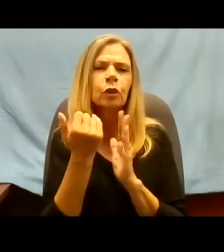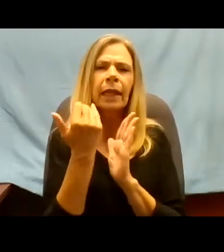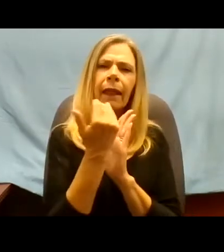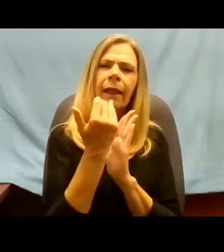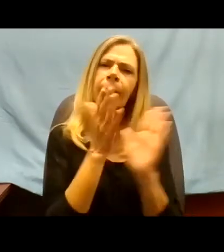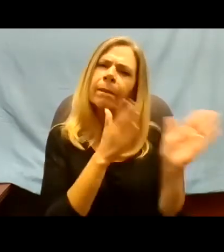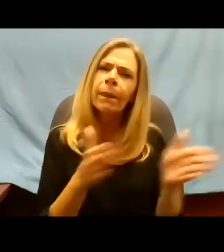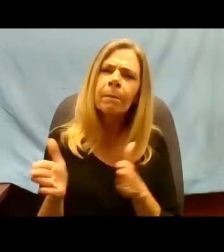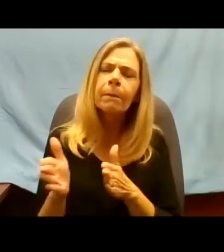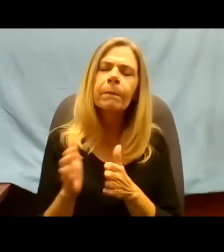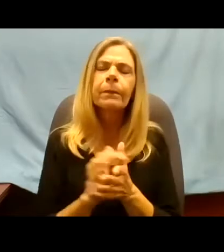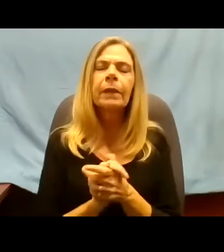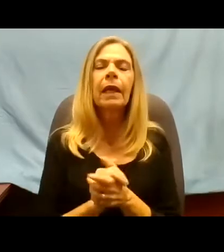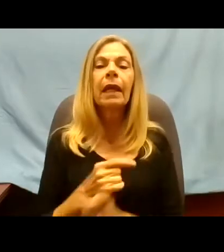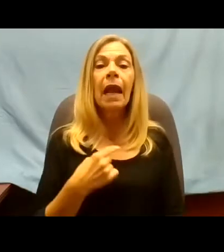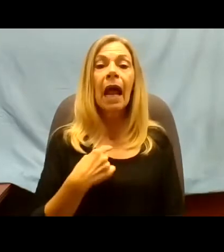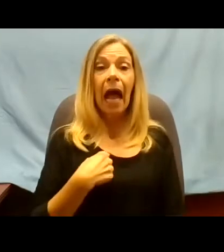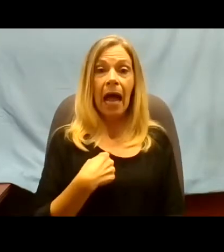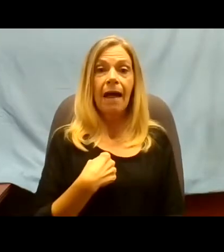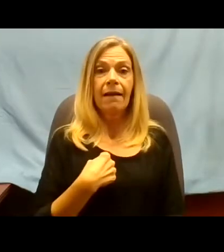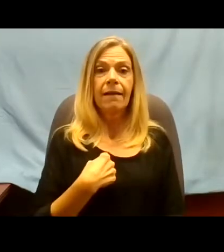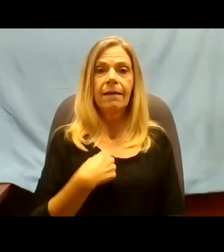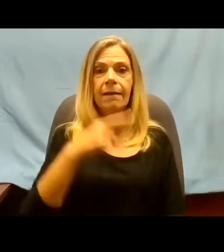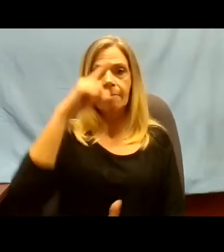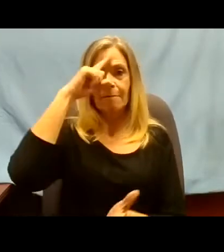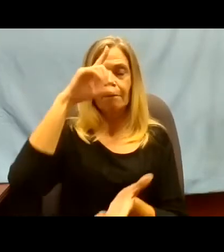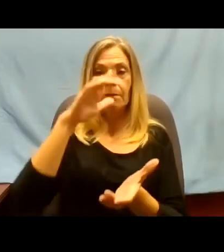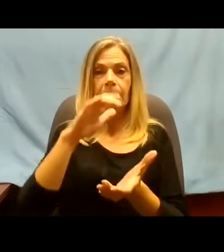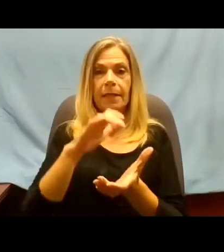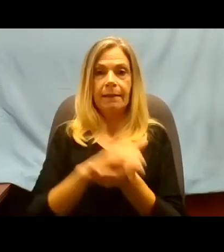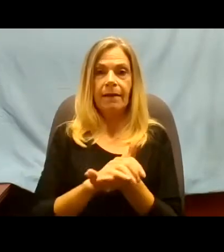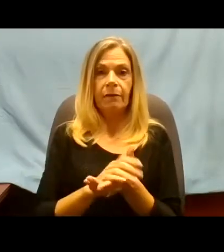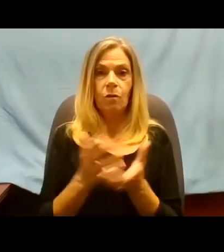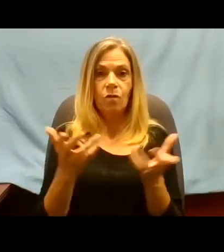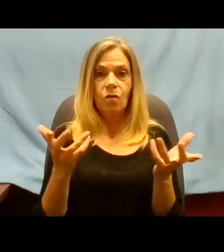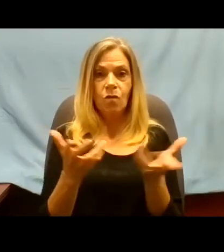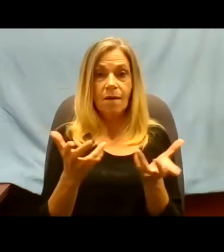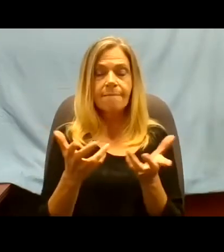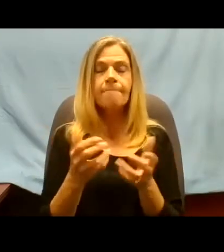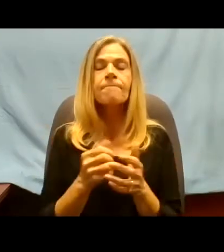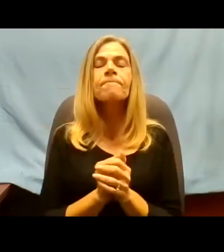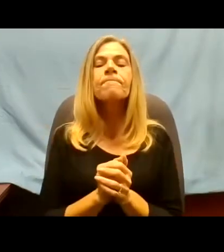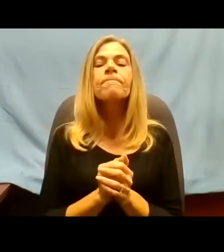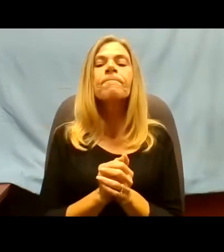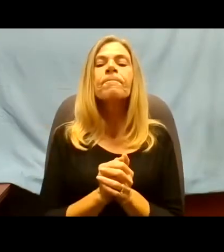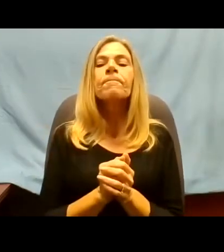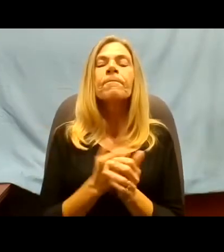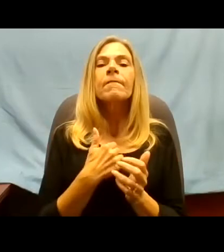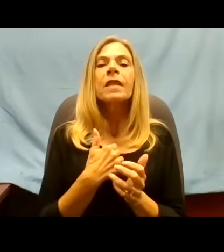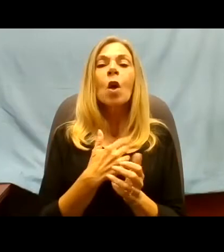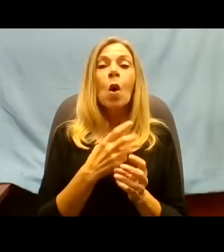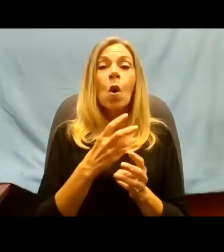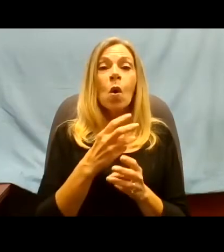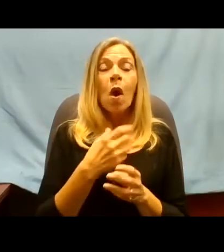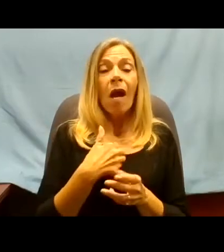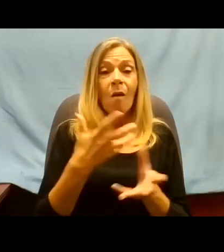Here's what I believe. I wanted a world where